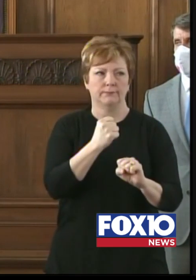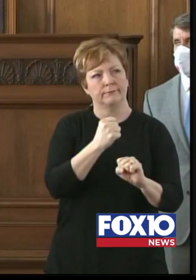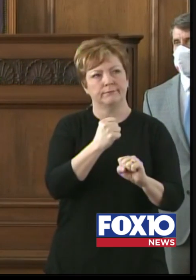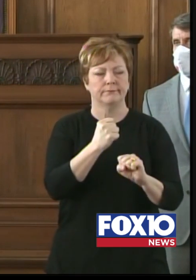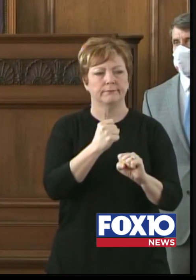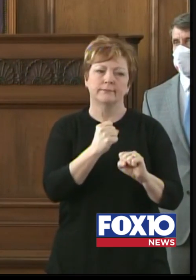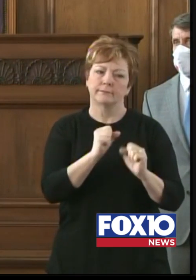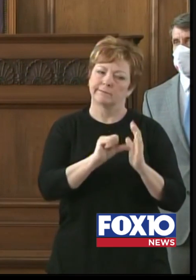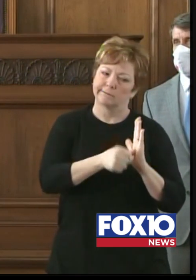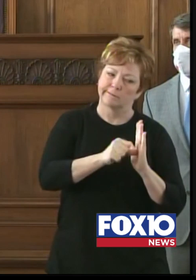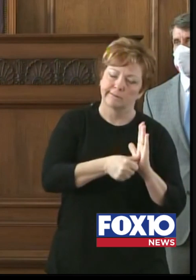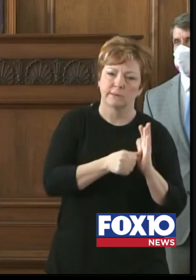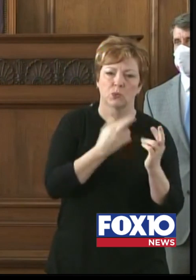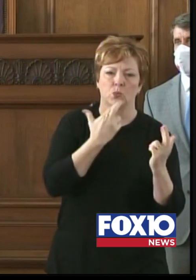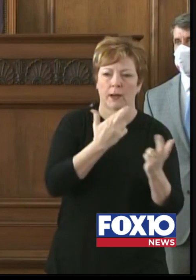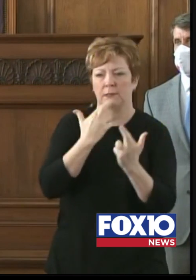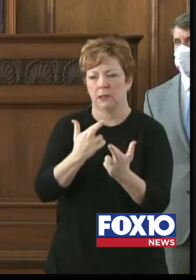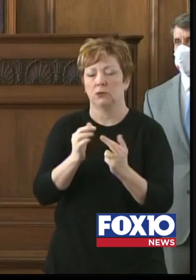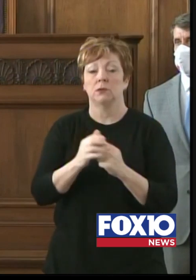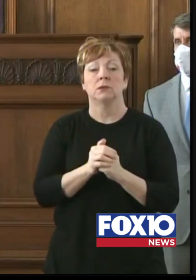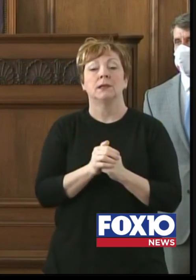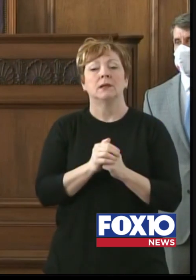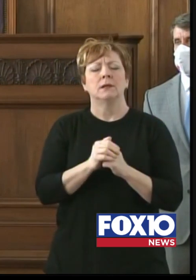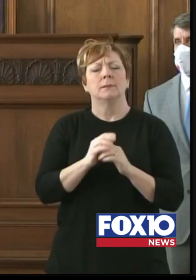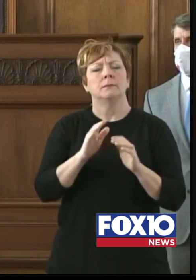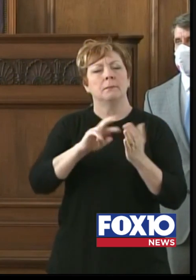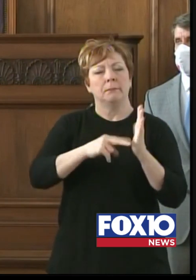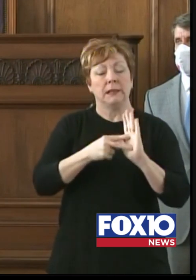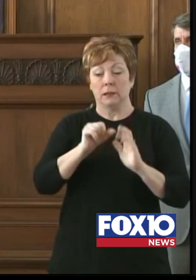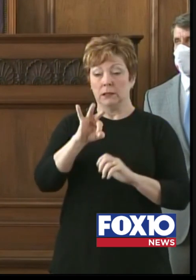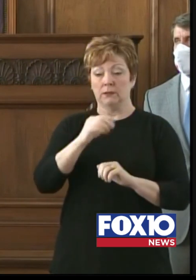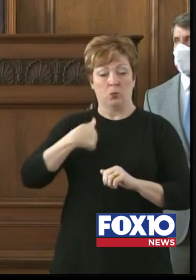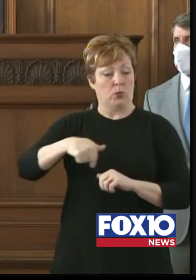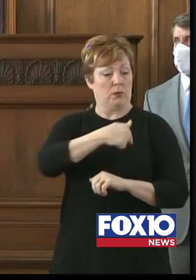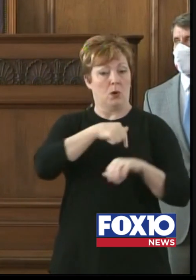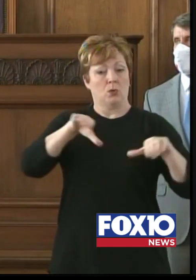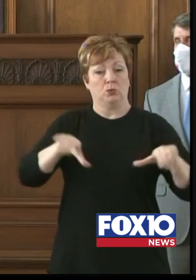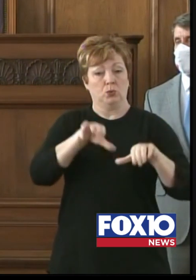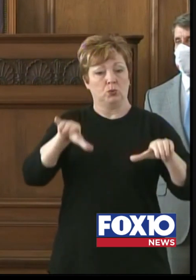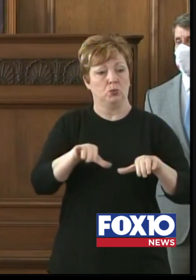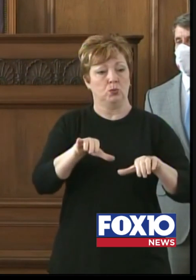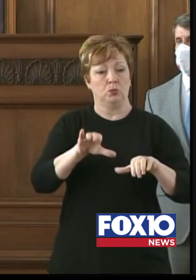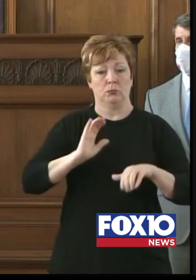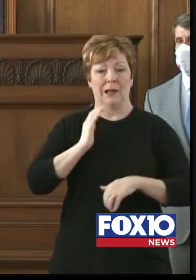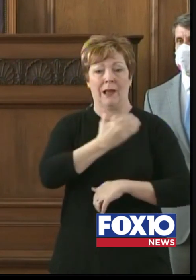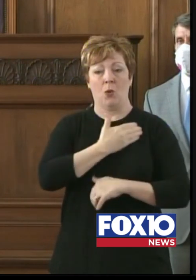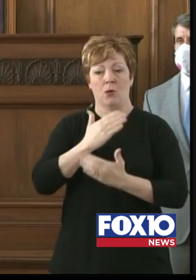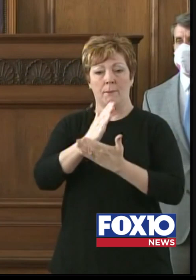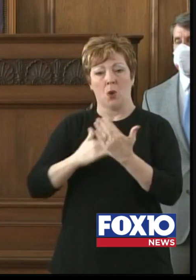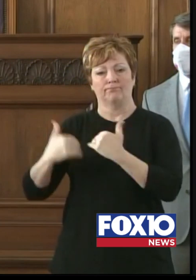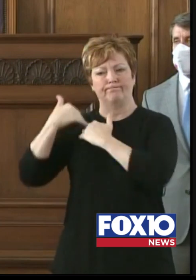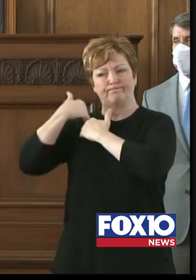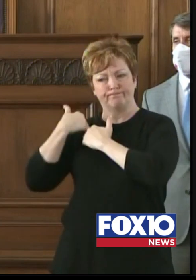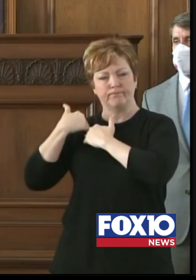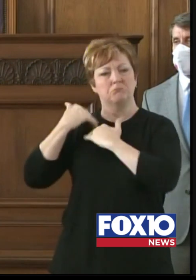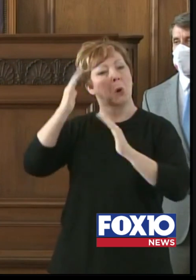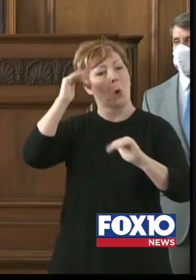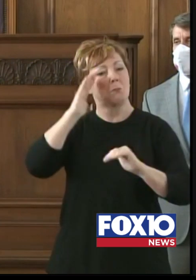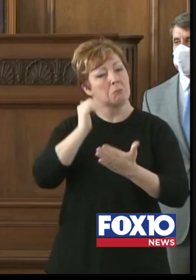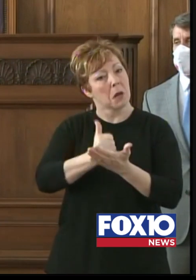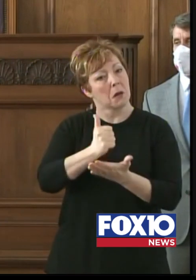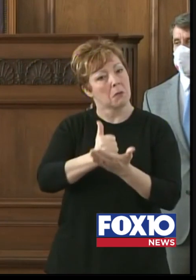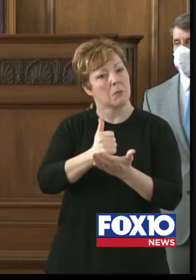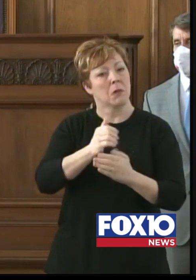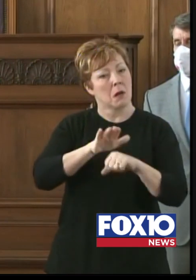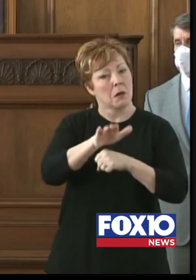say, that if we all just did our part, then hopefully that would have been enough. At that time,